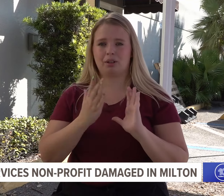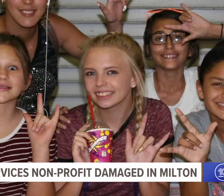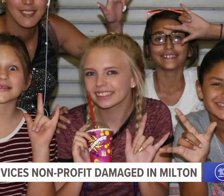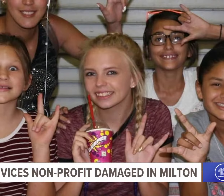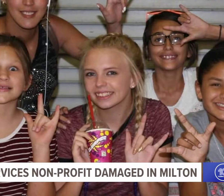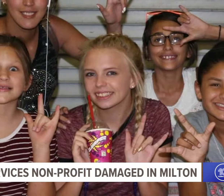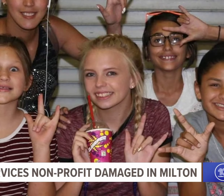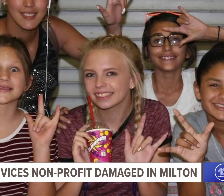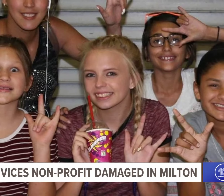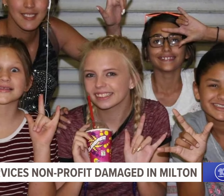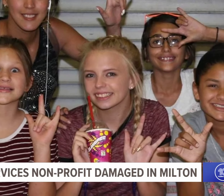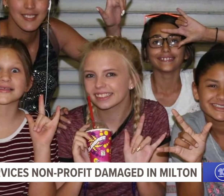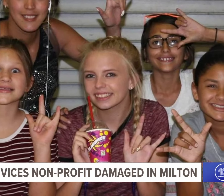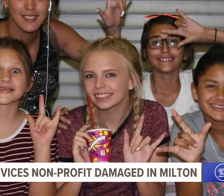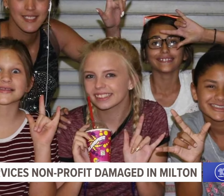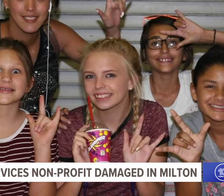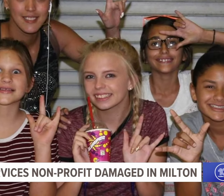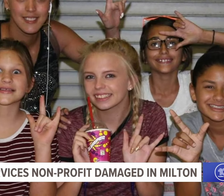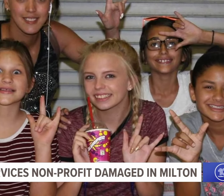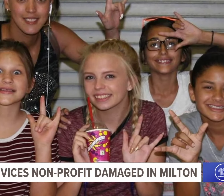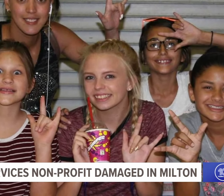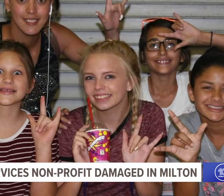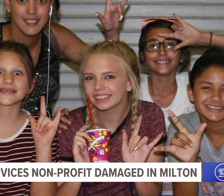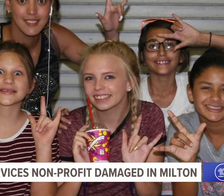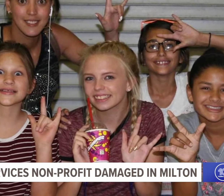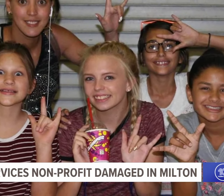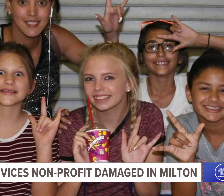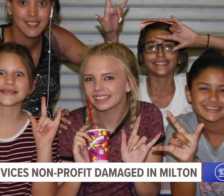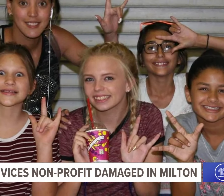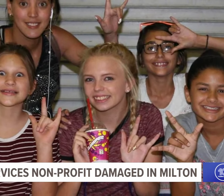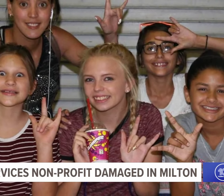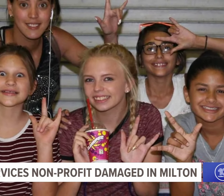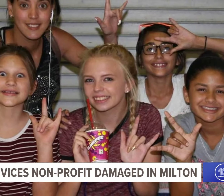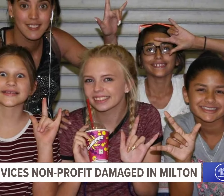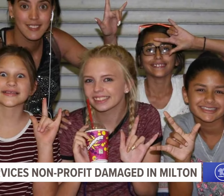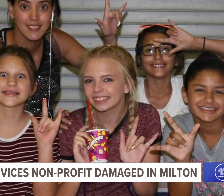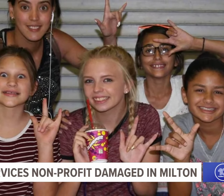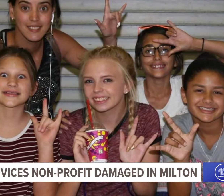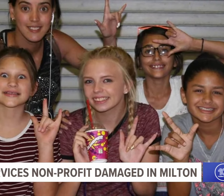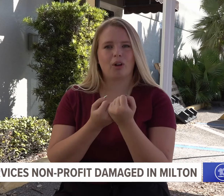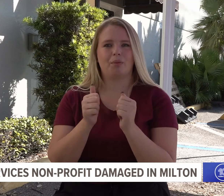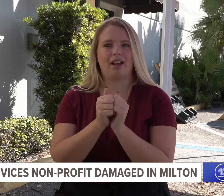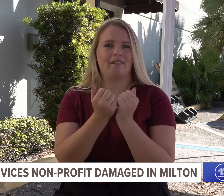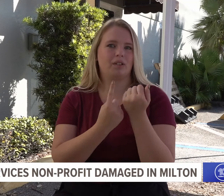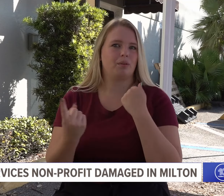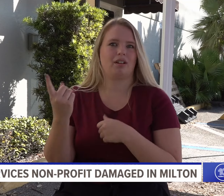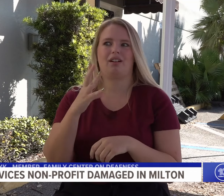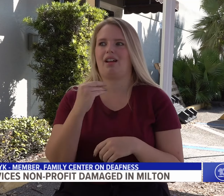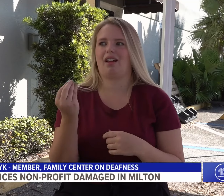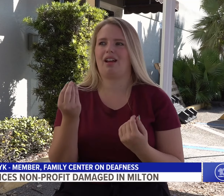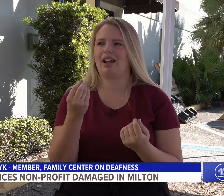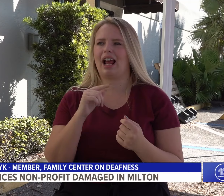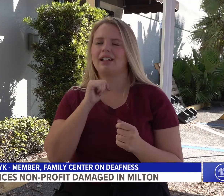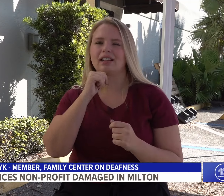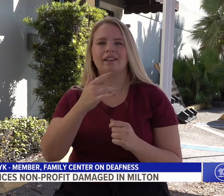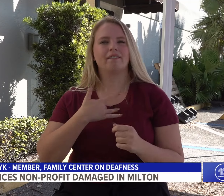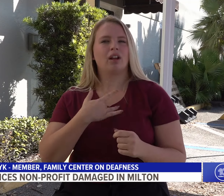has been at the center of her world since elementary school. I really just love how connected and supportive everyone